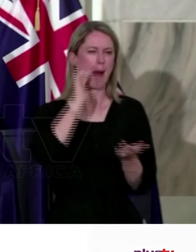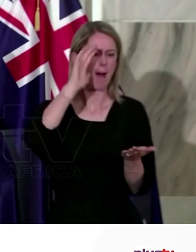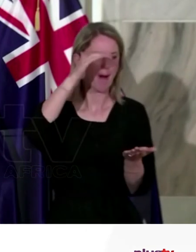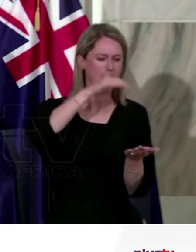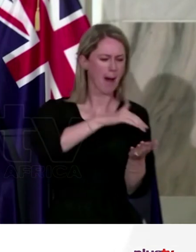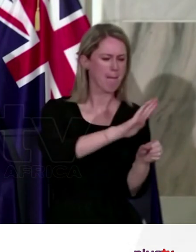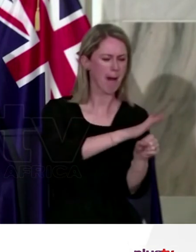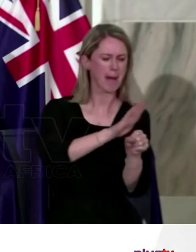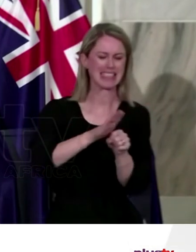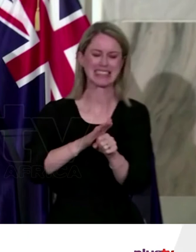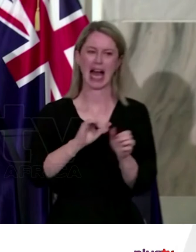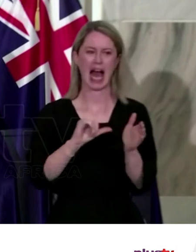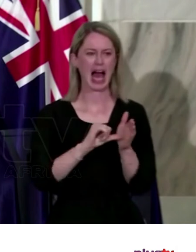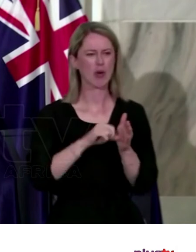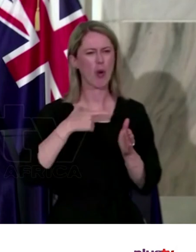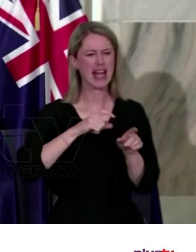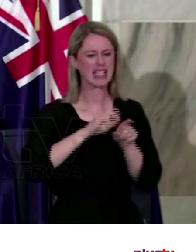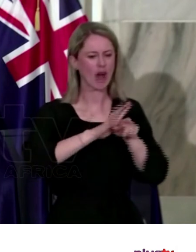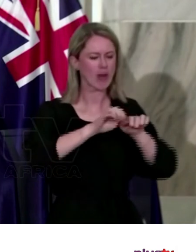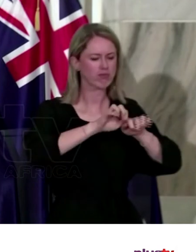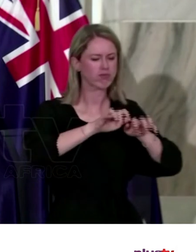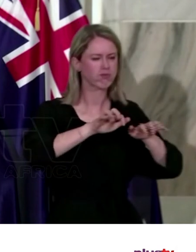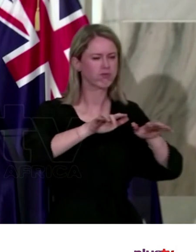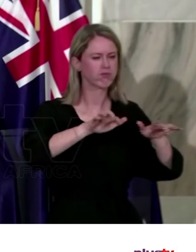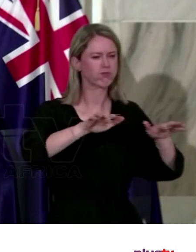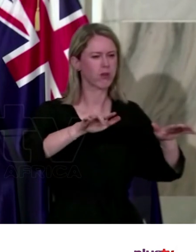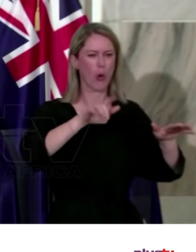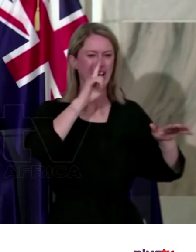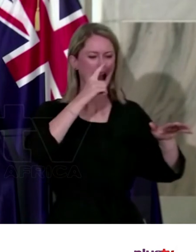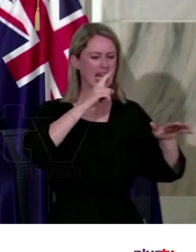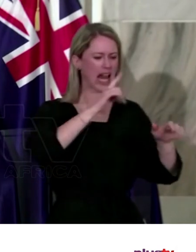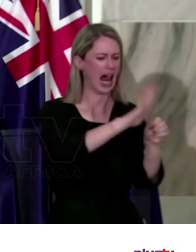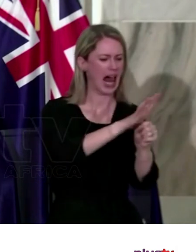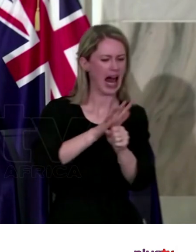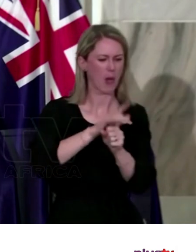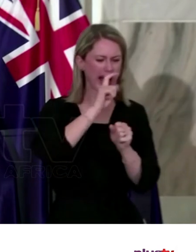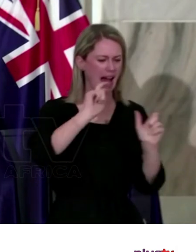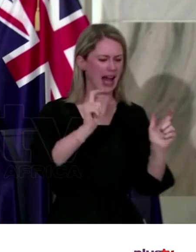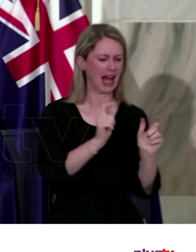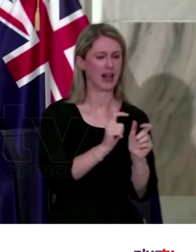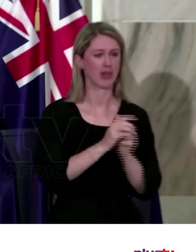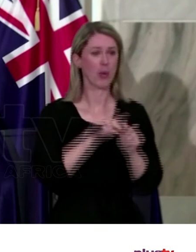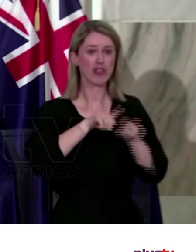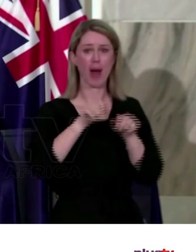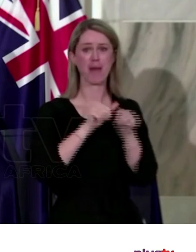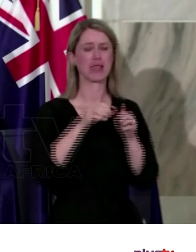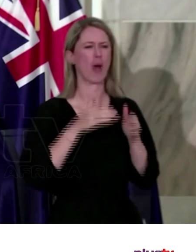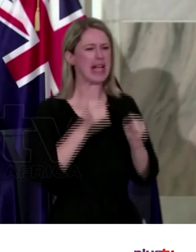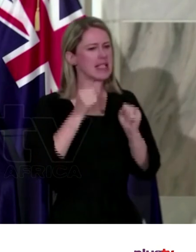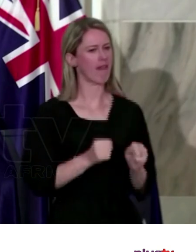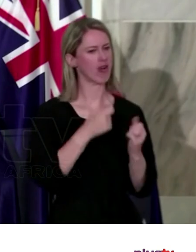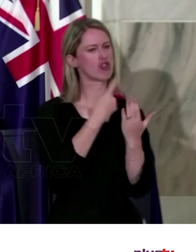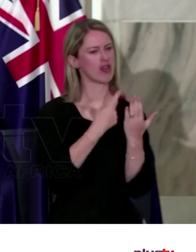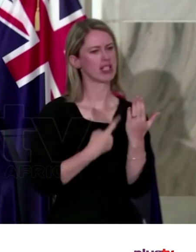Its tentacles have reached into our communities and made it hard to shake, even using the best public health measures and the toughest